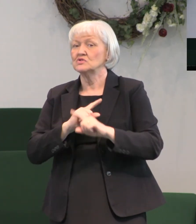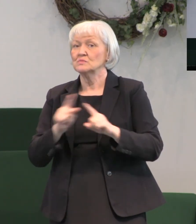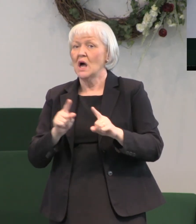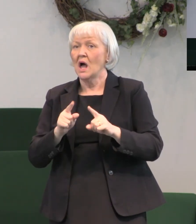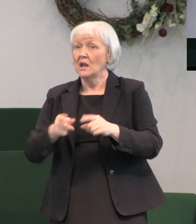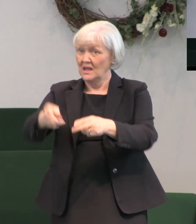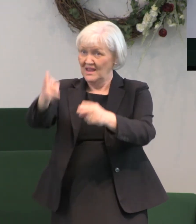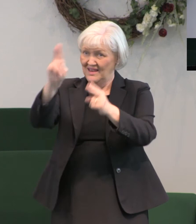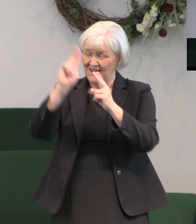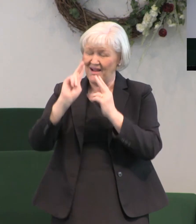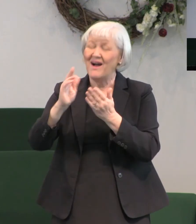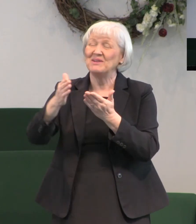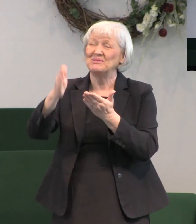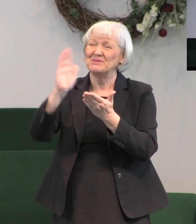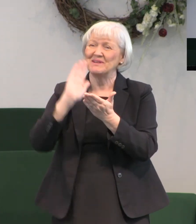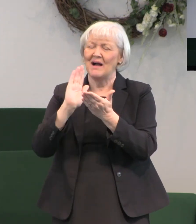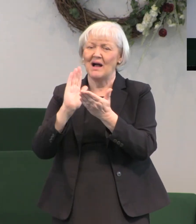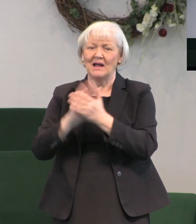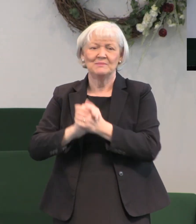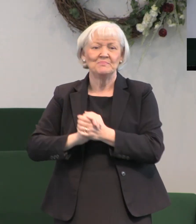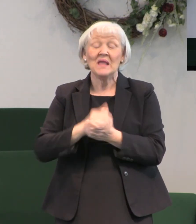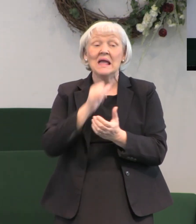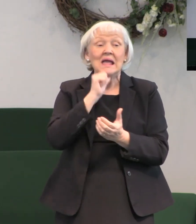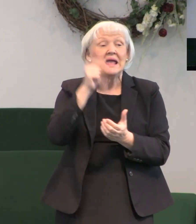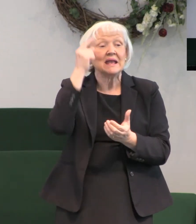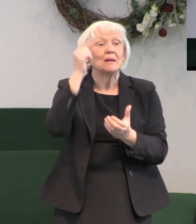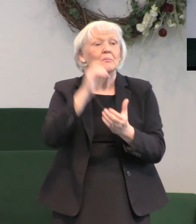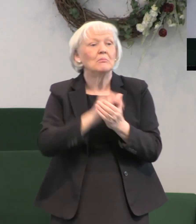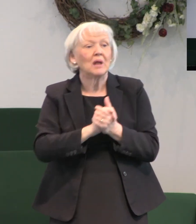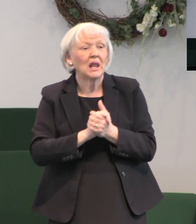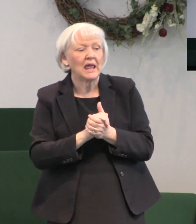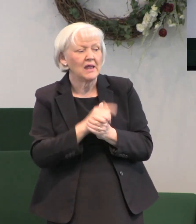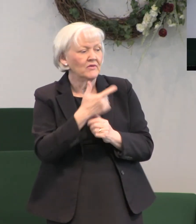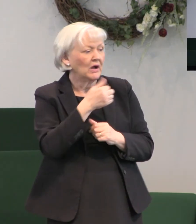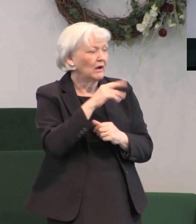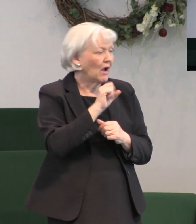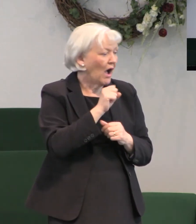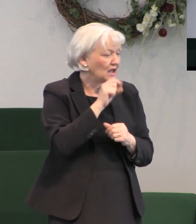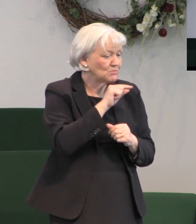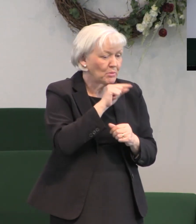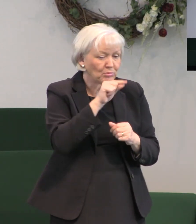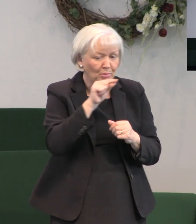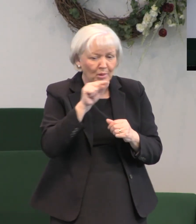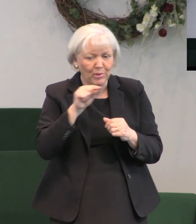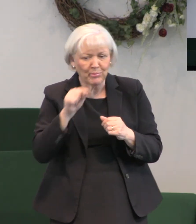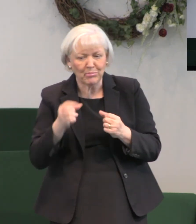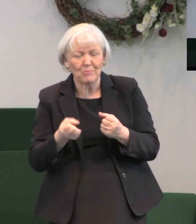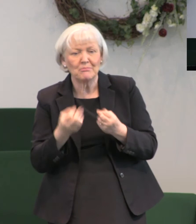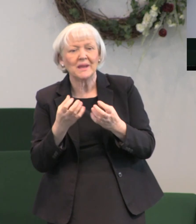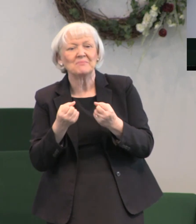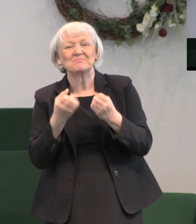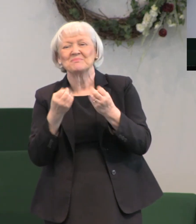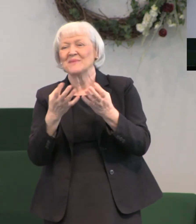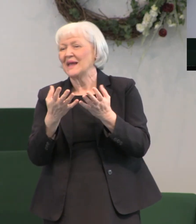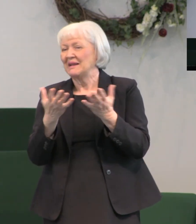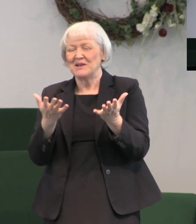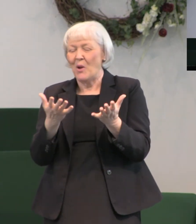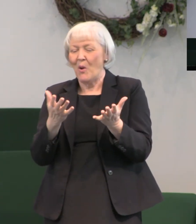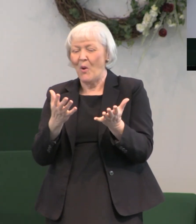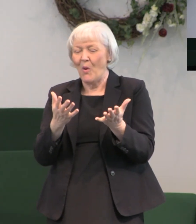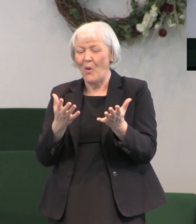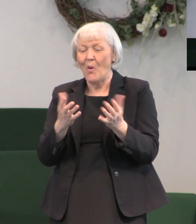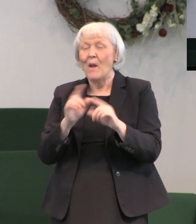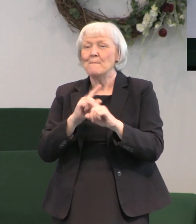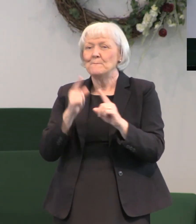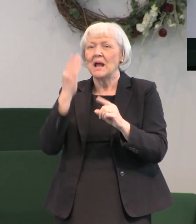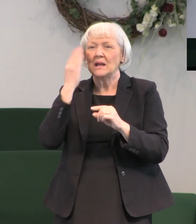is he did not believe in the hundreds of gods that the Greeks and Romans believed in but he